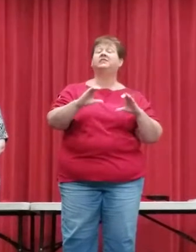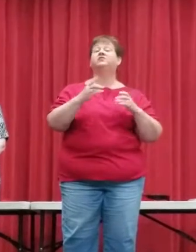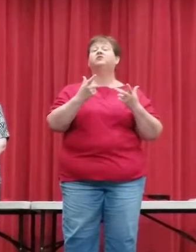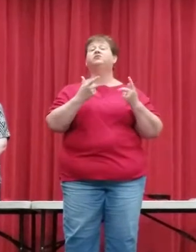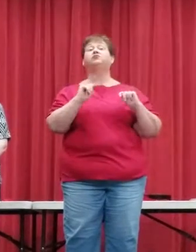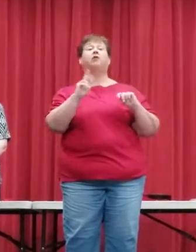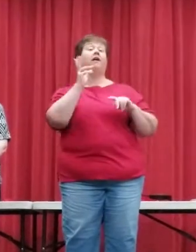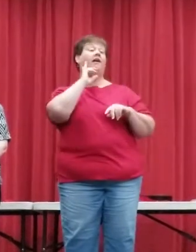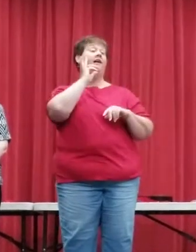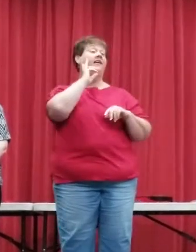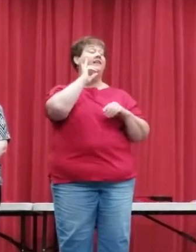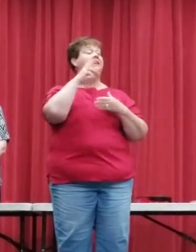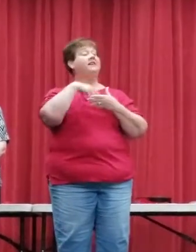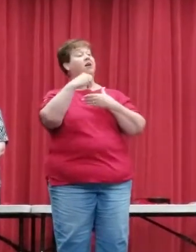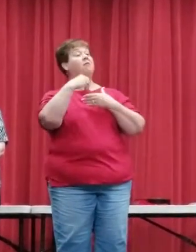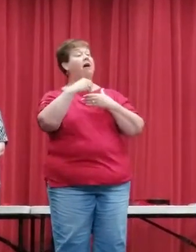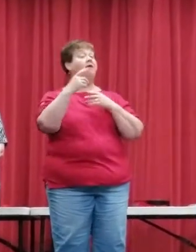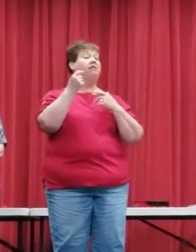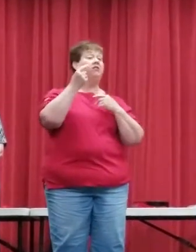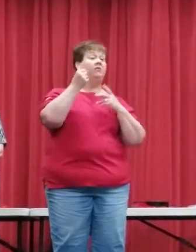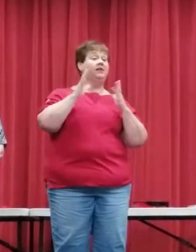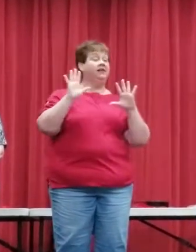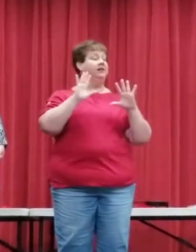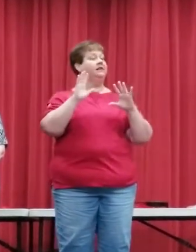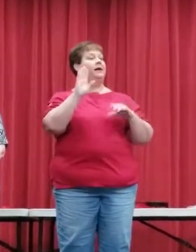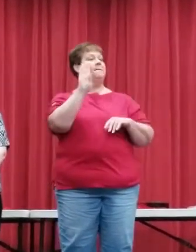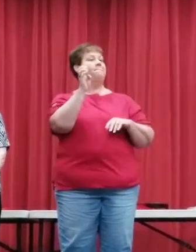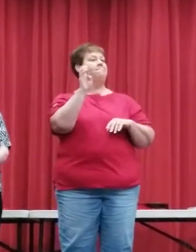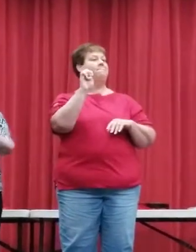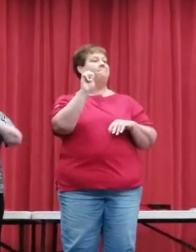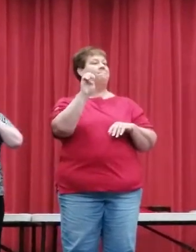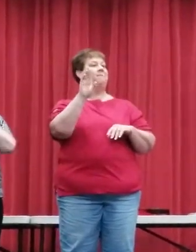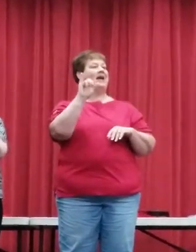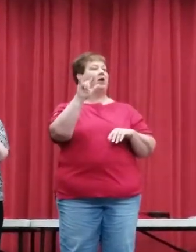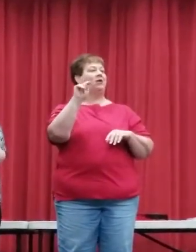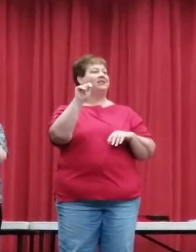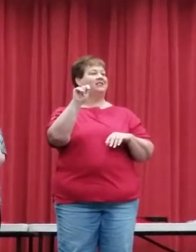to come out of her shell a bit, and she did a great job. Barry Schultz.